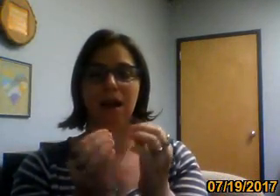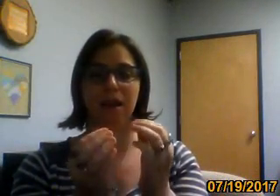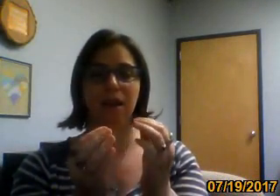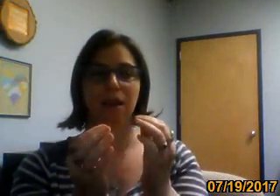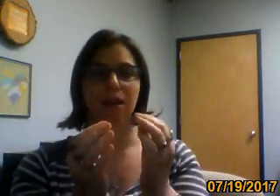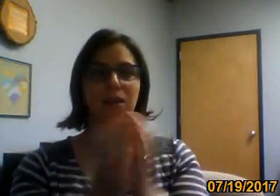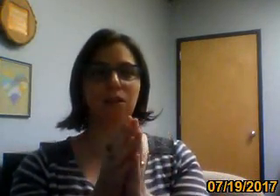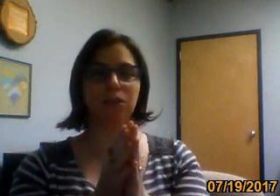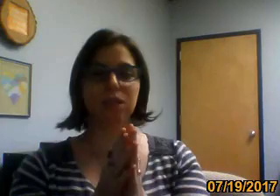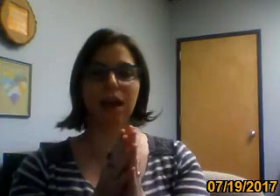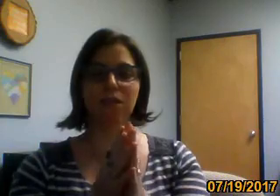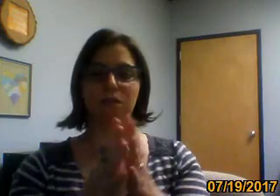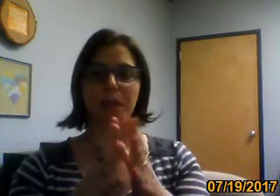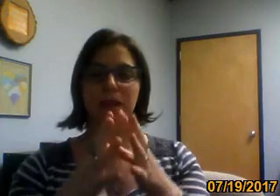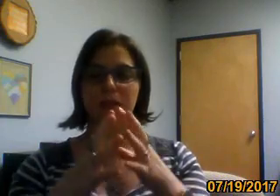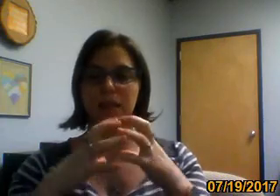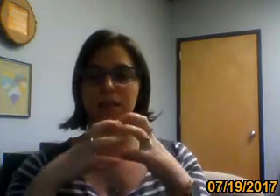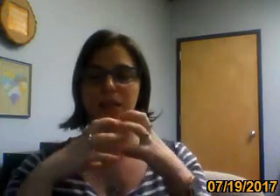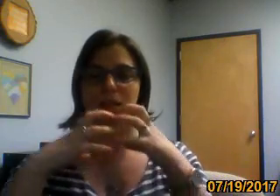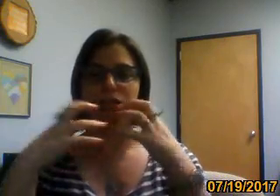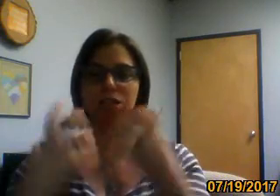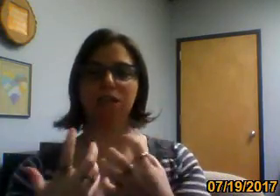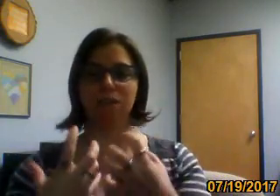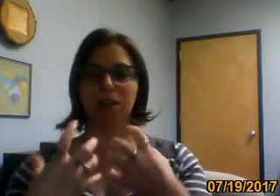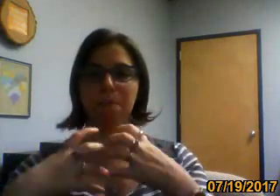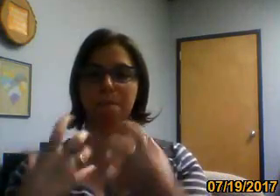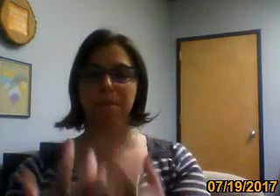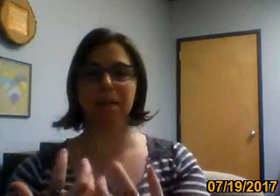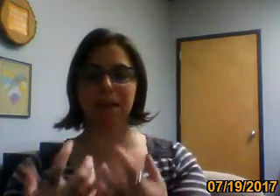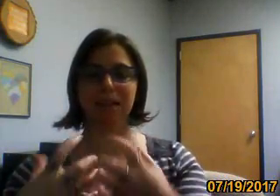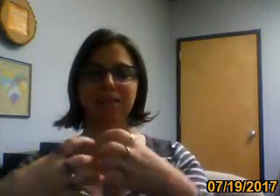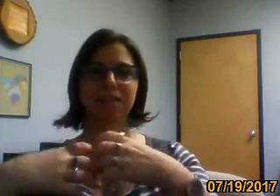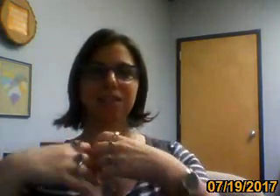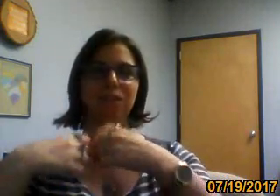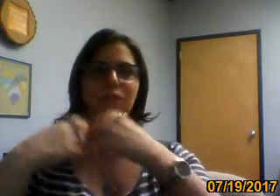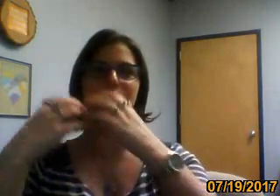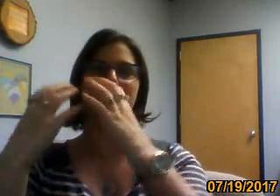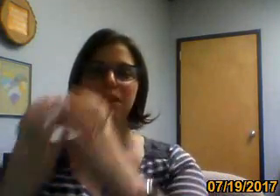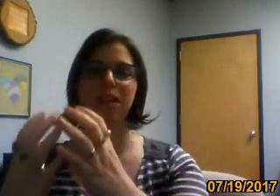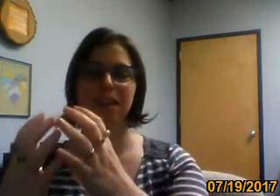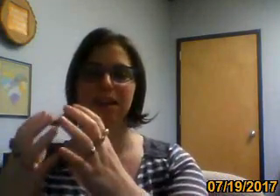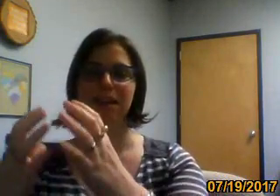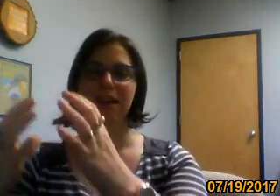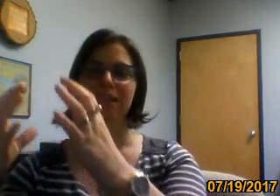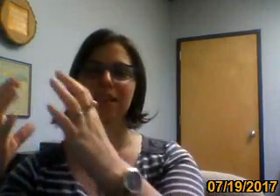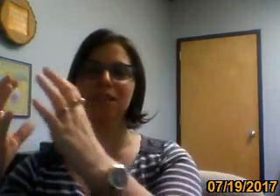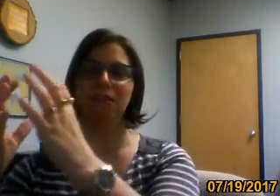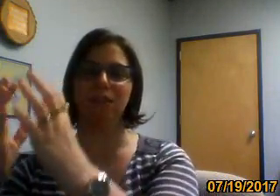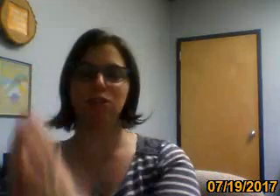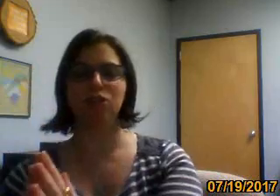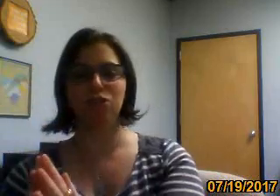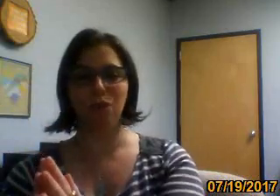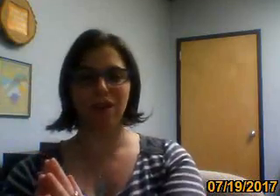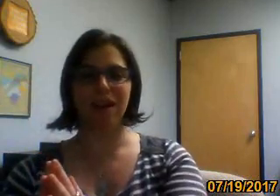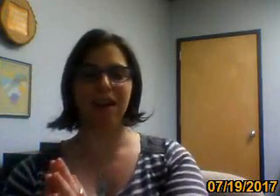I, you know, just kind of make this different meaning, this different thing, this different story.